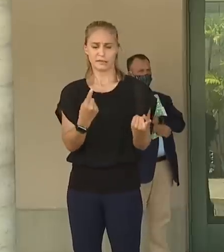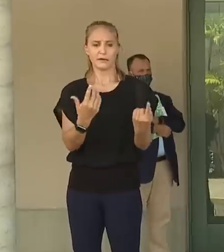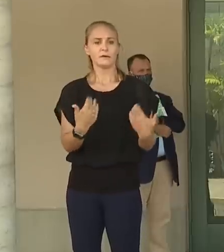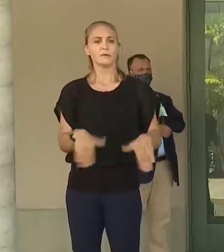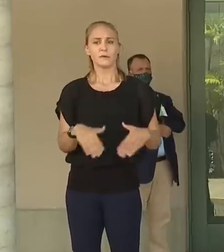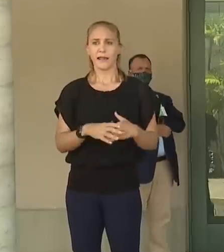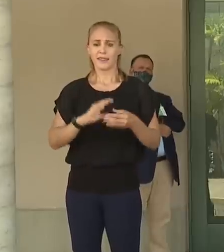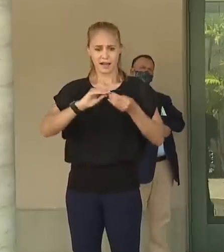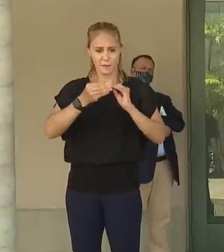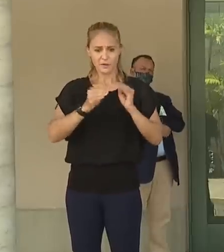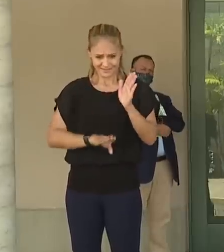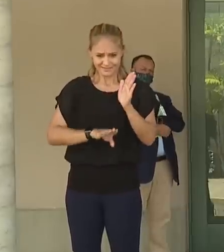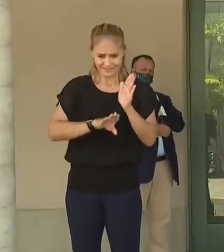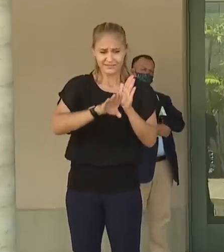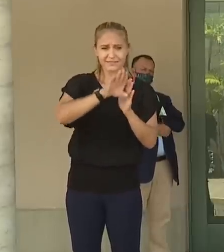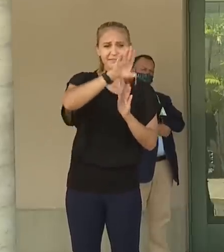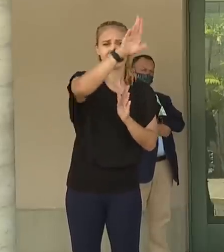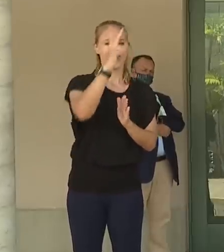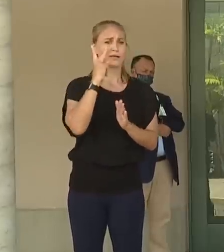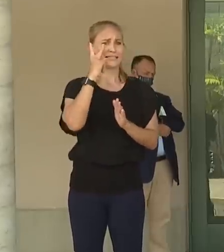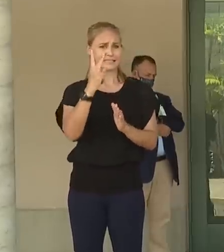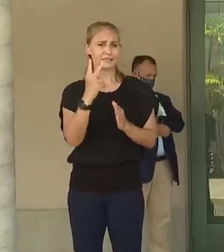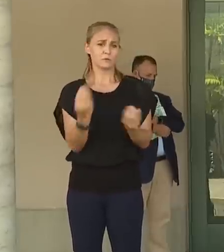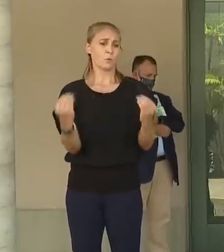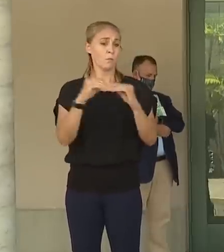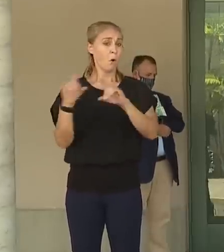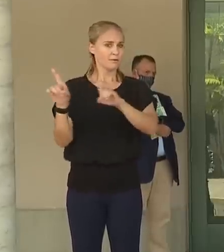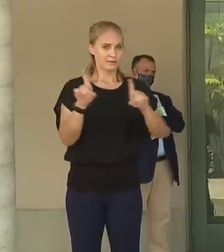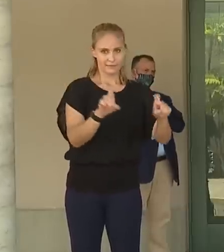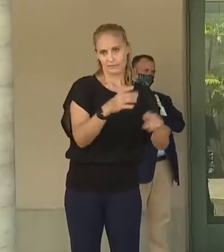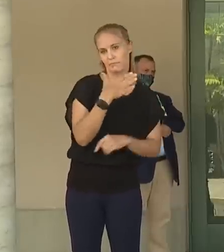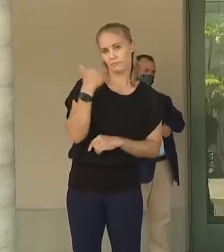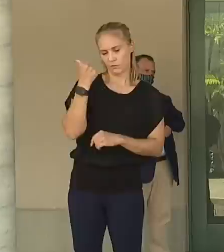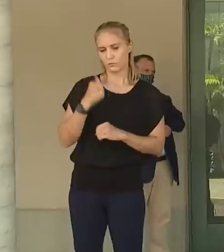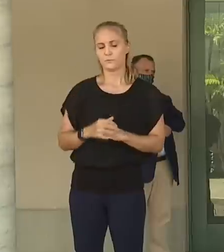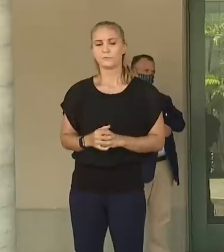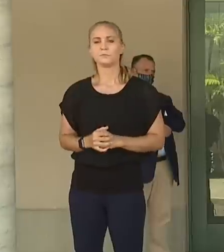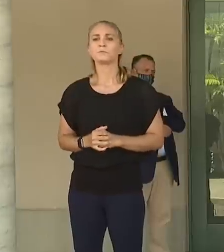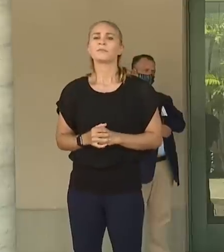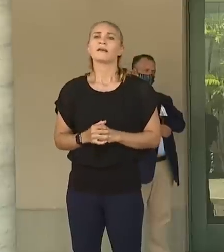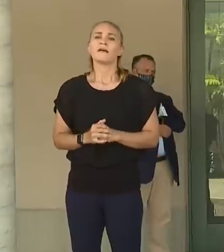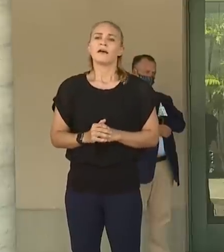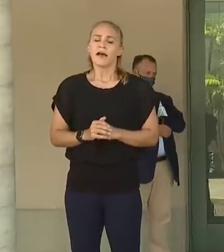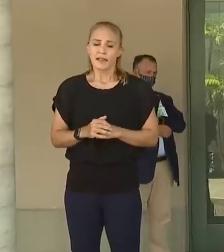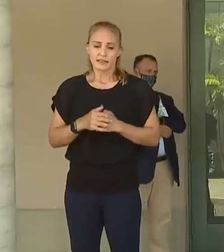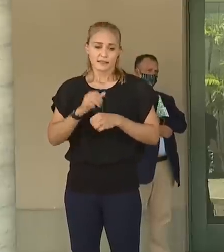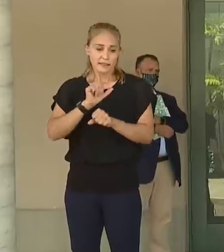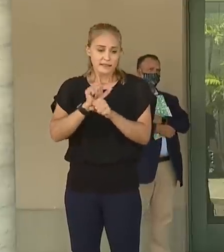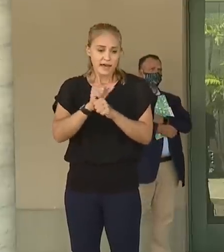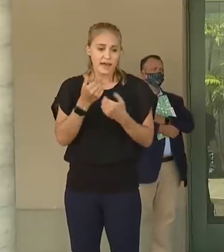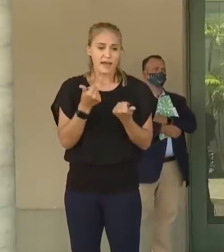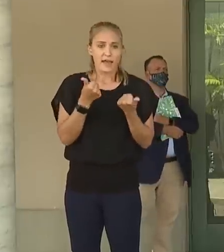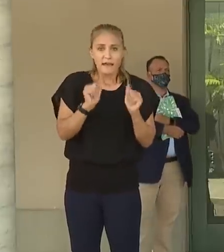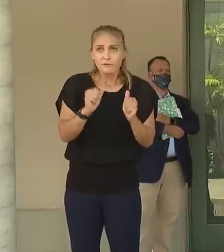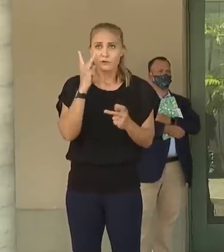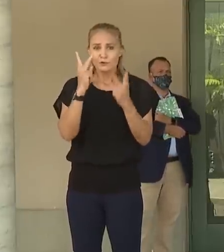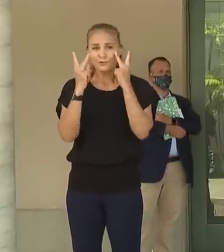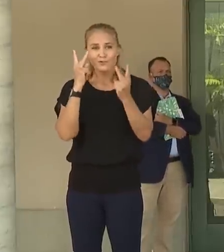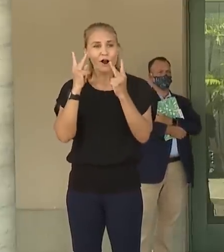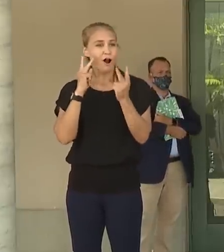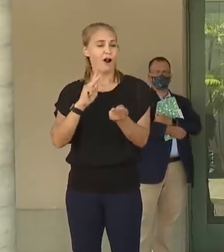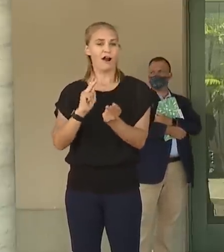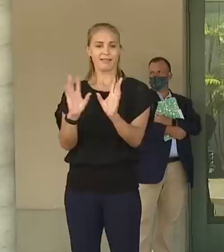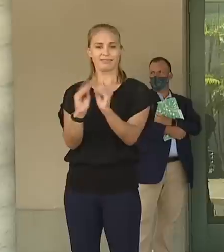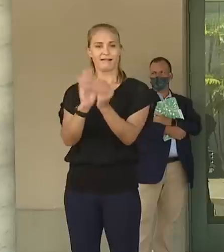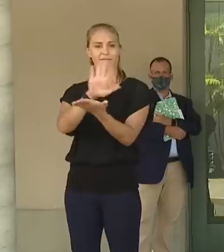of the increase in cases that we've seen. And the efforts that you saw at the Convention Center to create